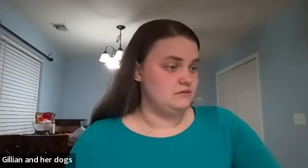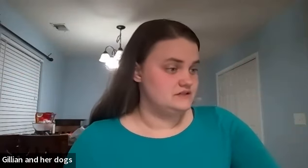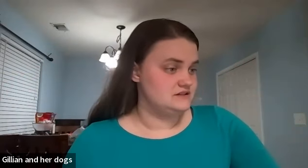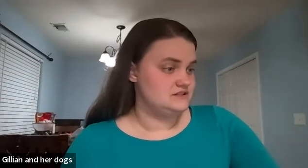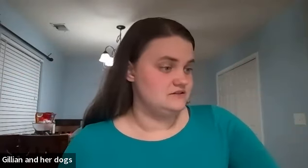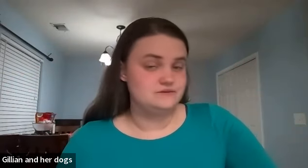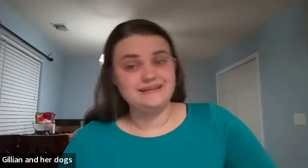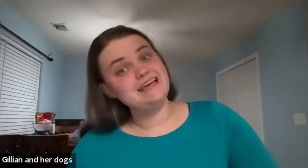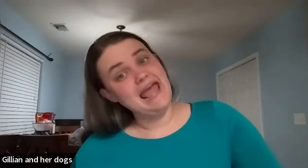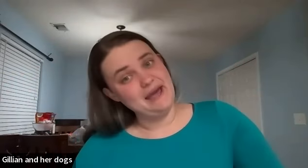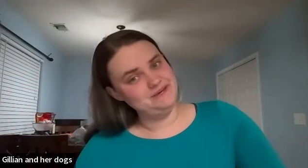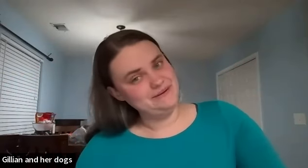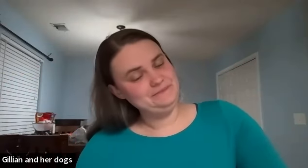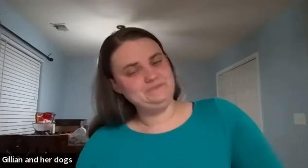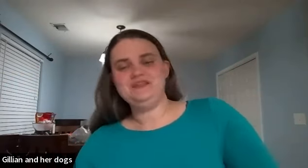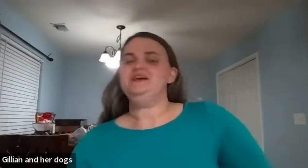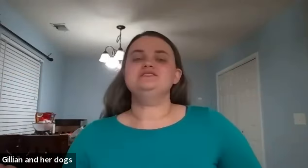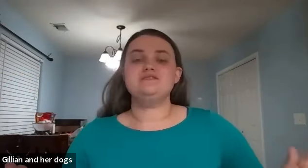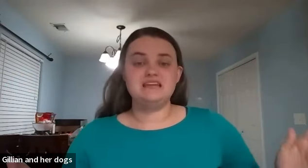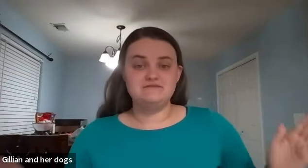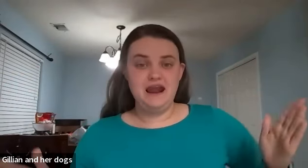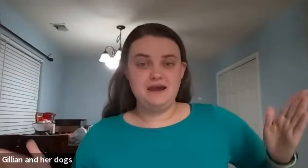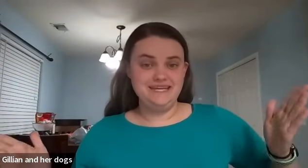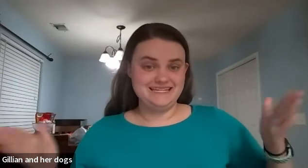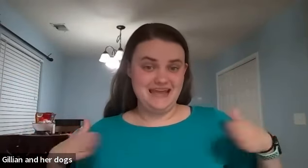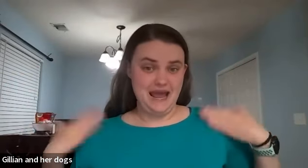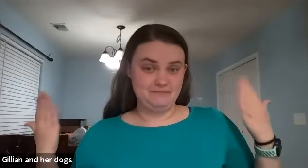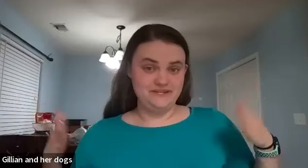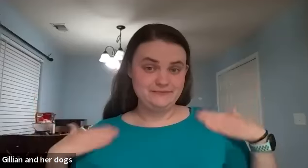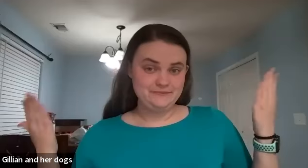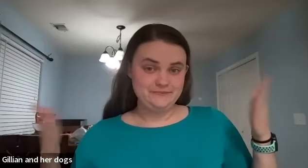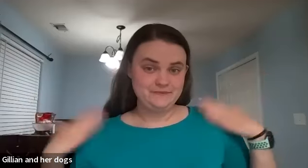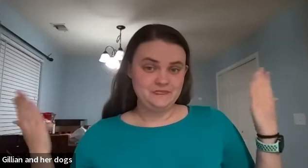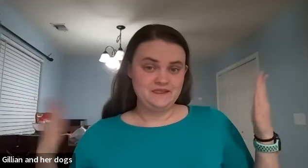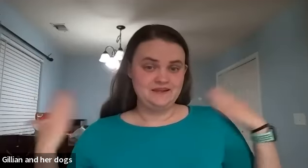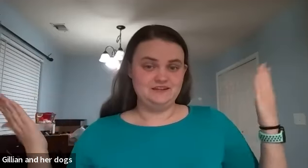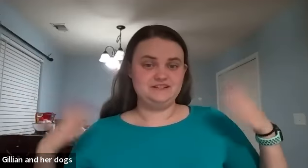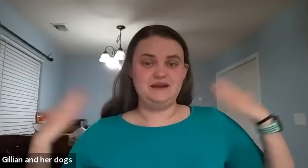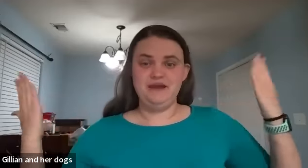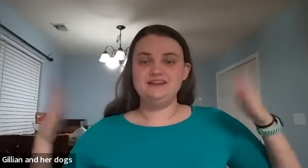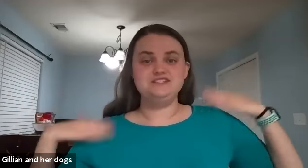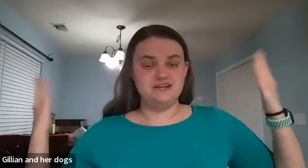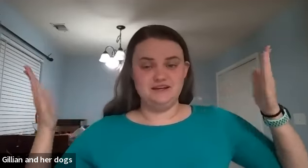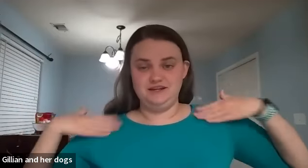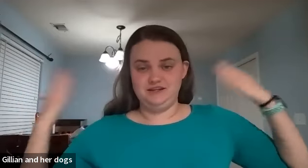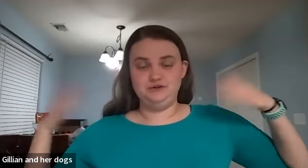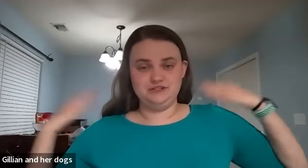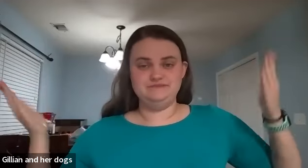always going to start this way is happy so the sign for happy is happy you're just kind of pat your uh your shoulders